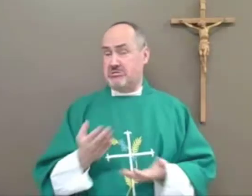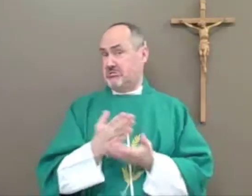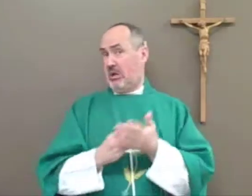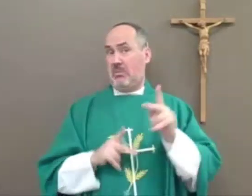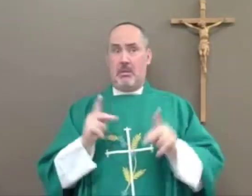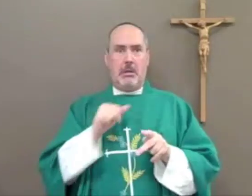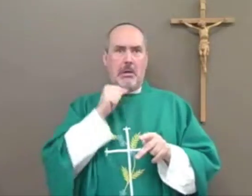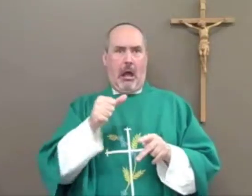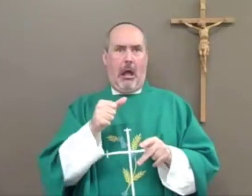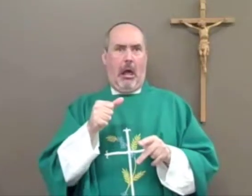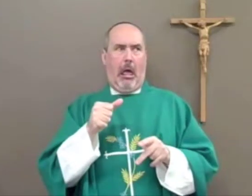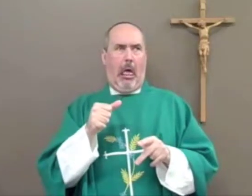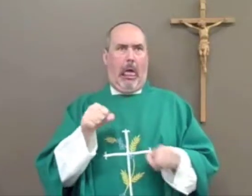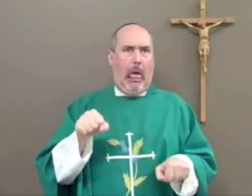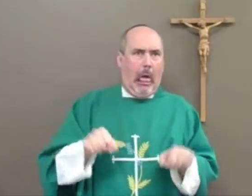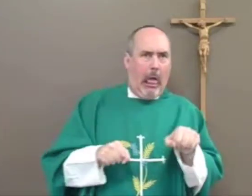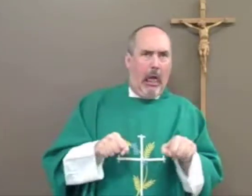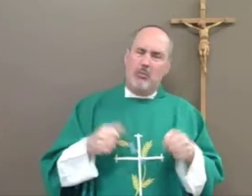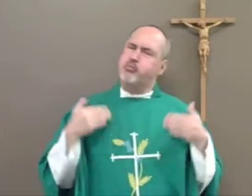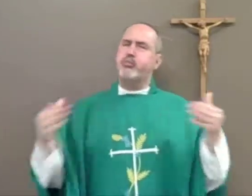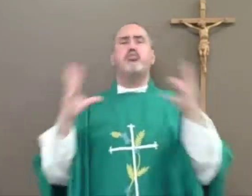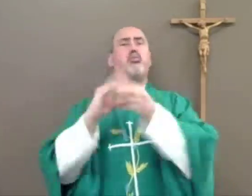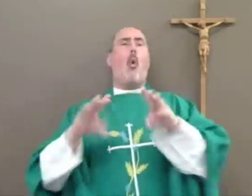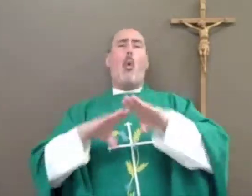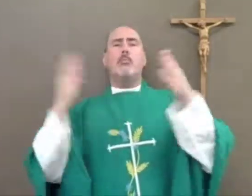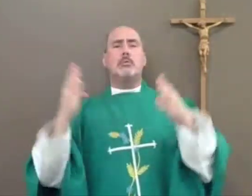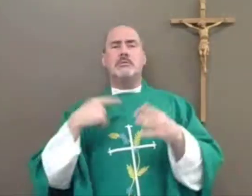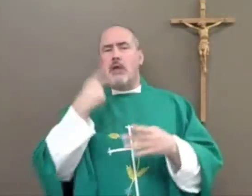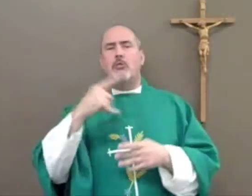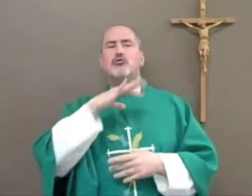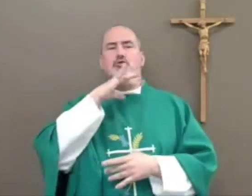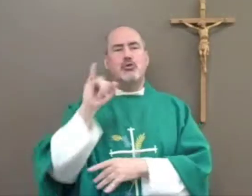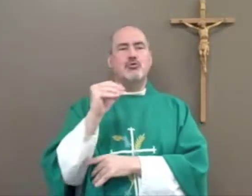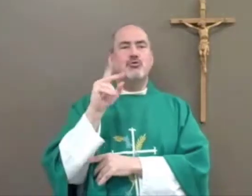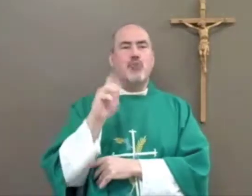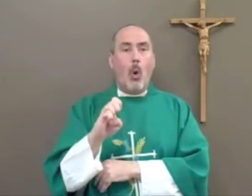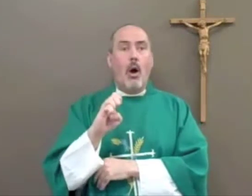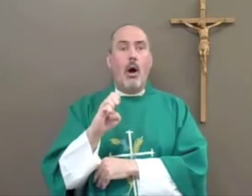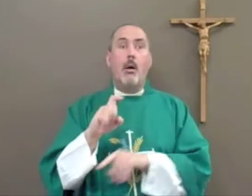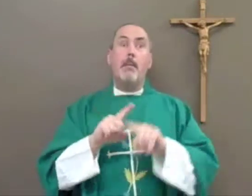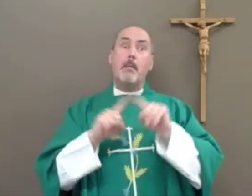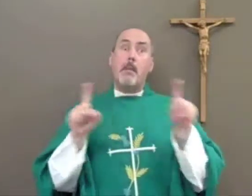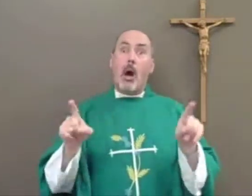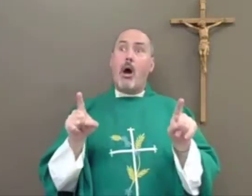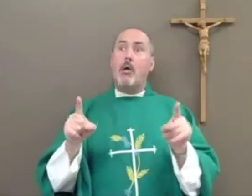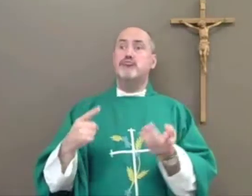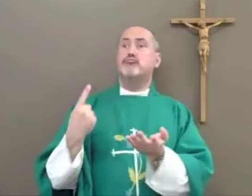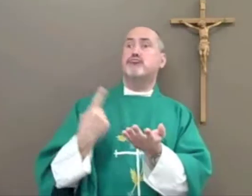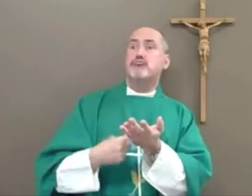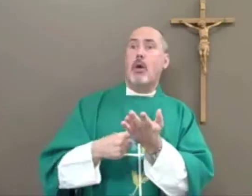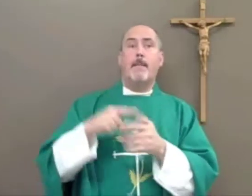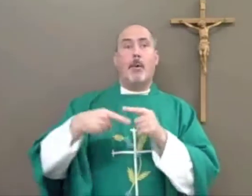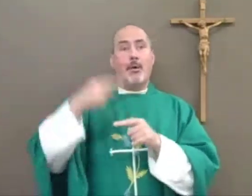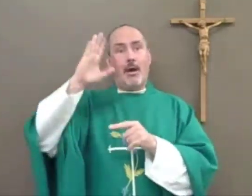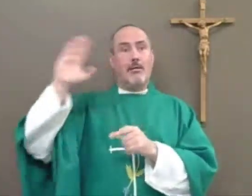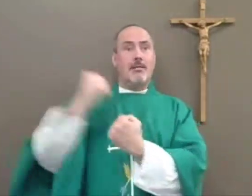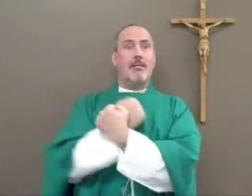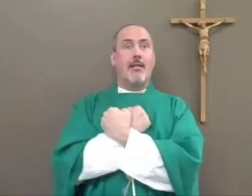They have no qualms about doing that or even about telling a dirty joke to people. But when it comes to talking about